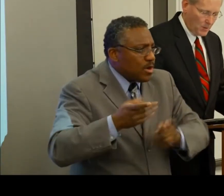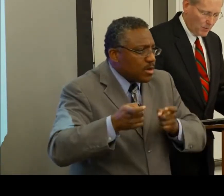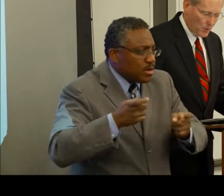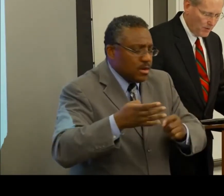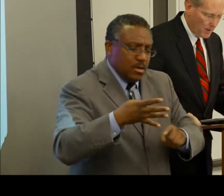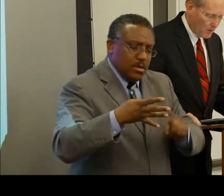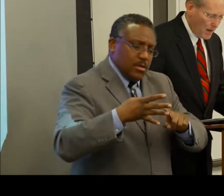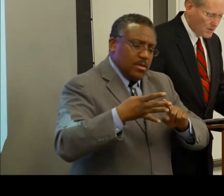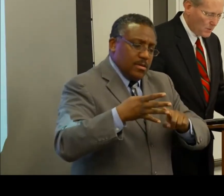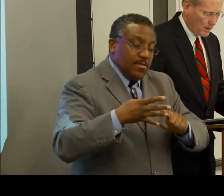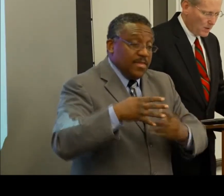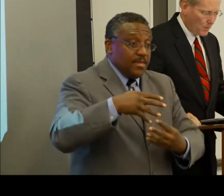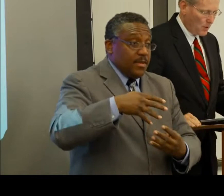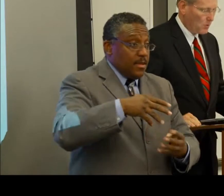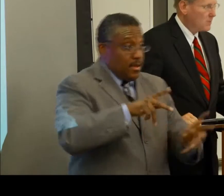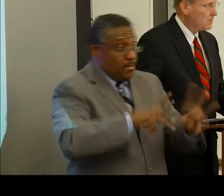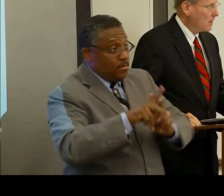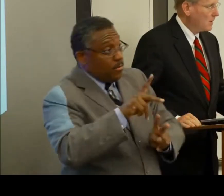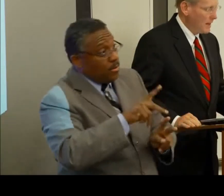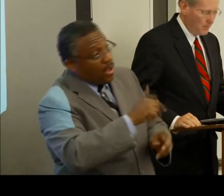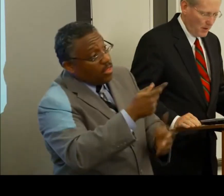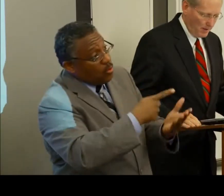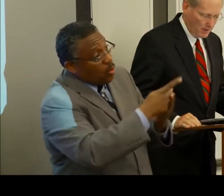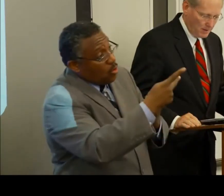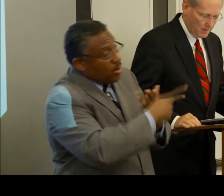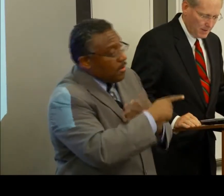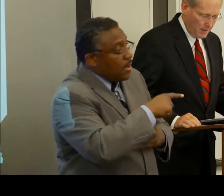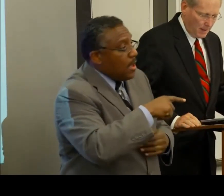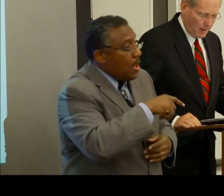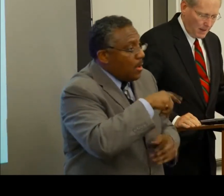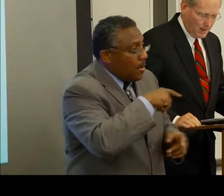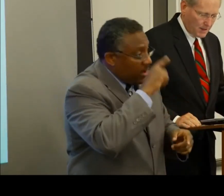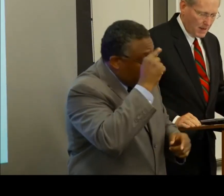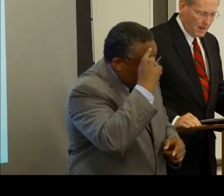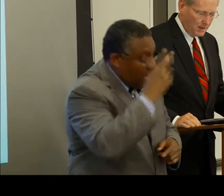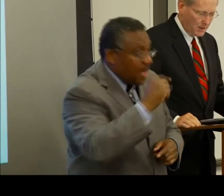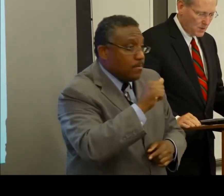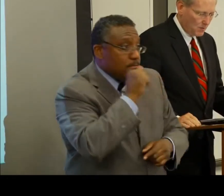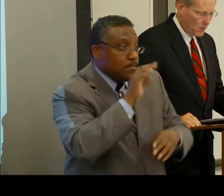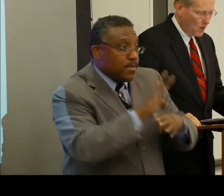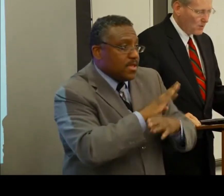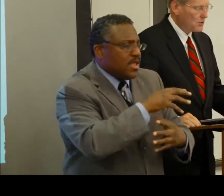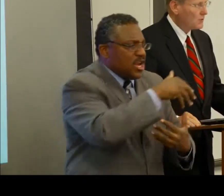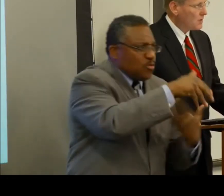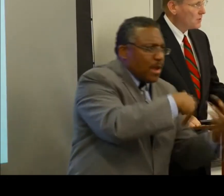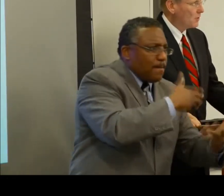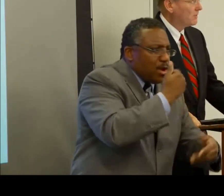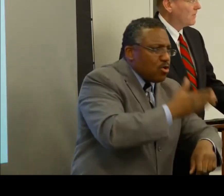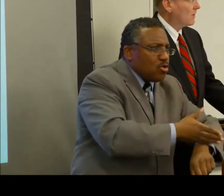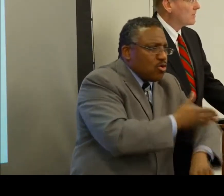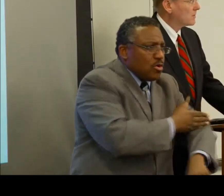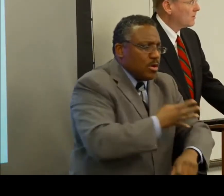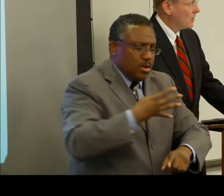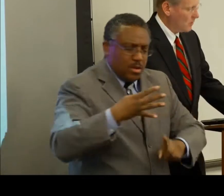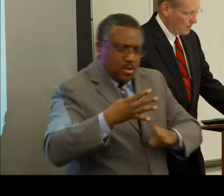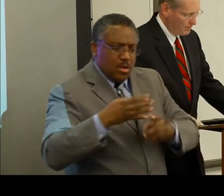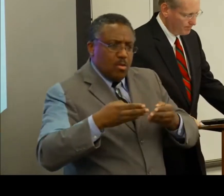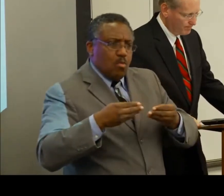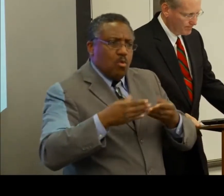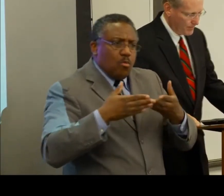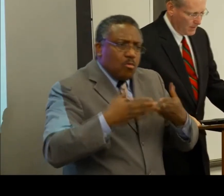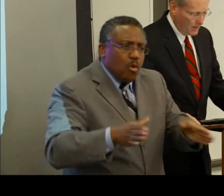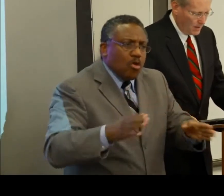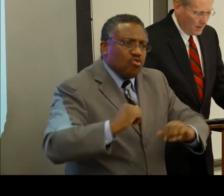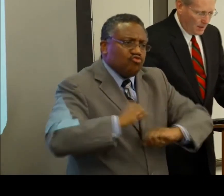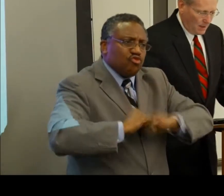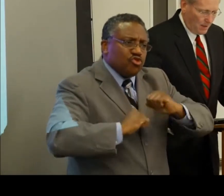How to improve interaction with other programs, public and private. And lastly, ideas on broader structural reforms to the program.